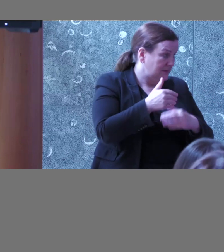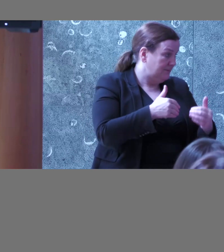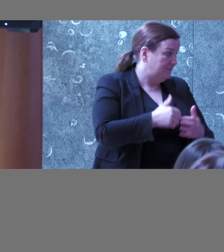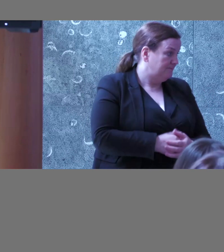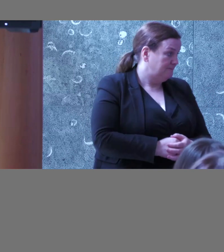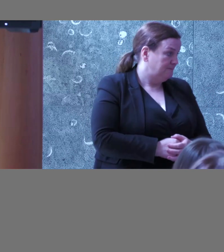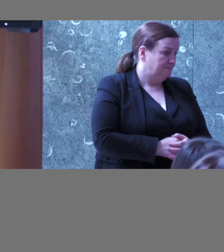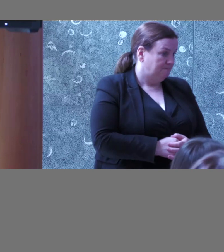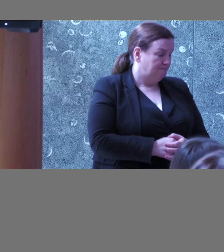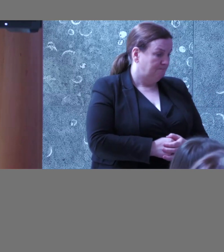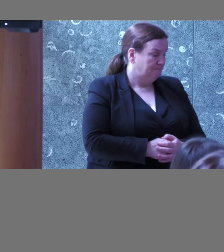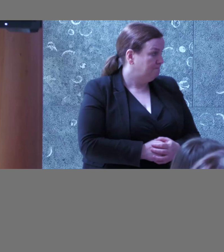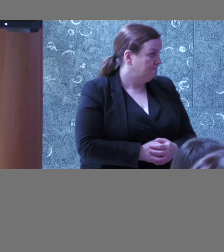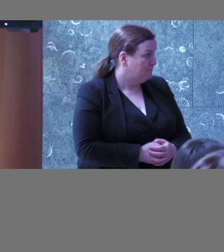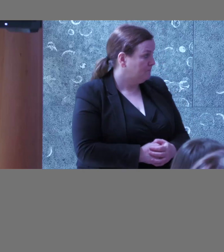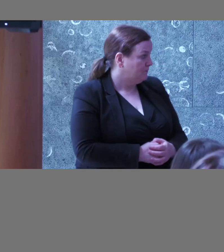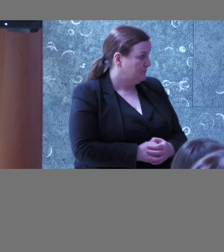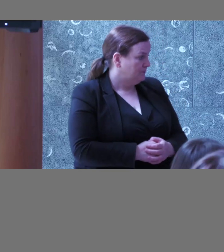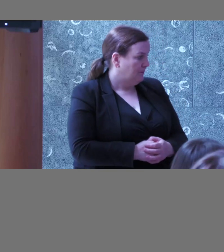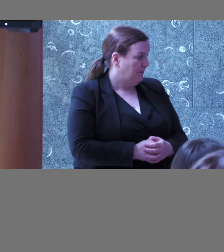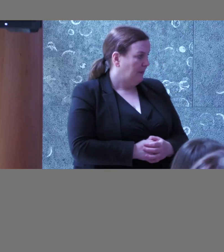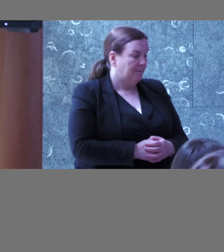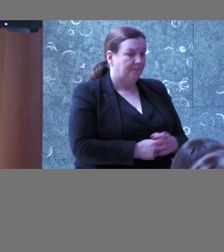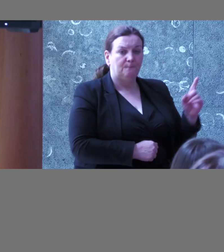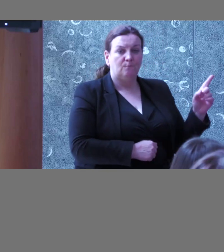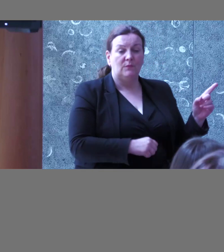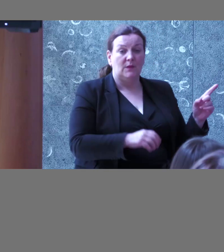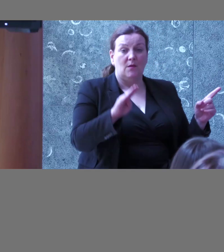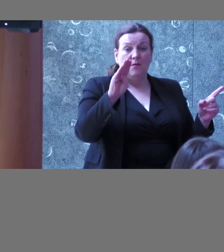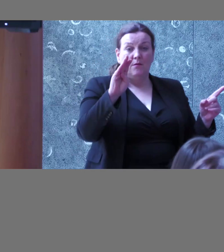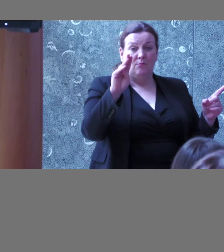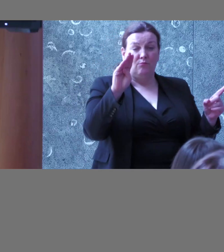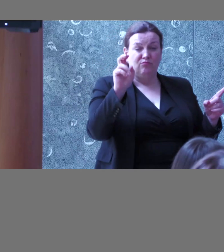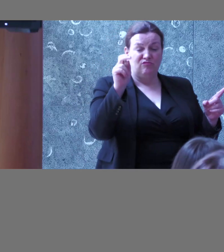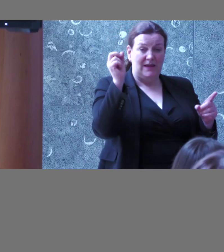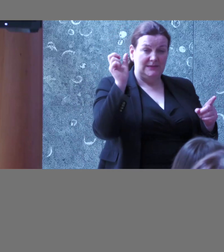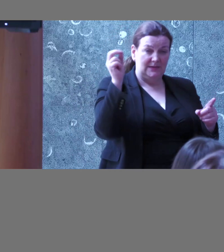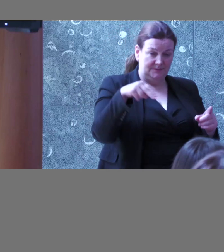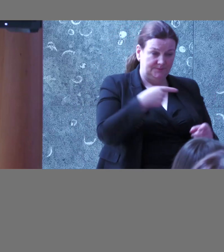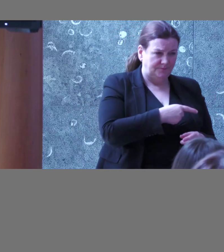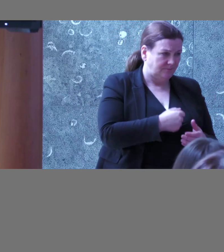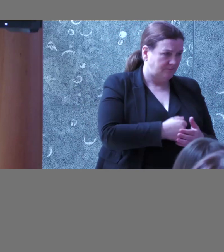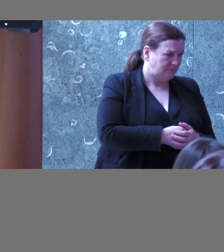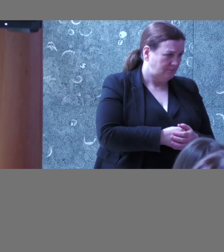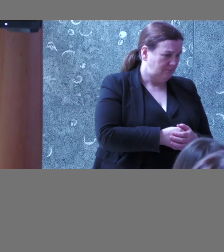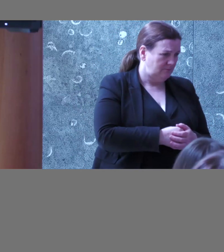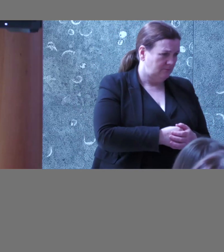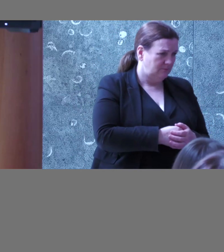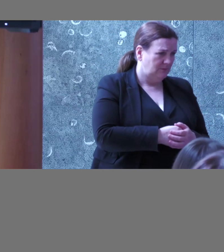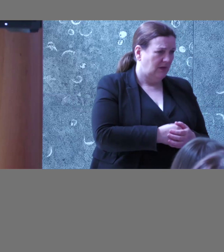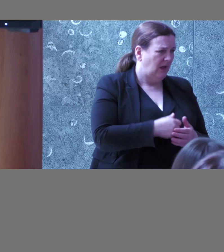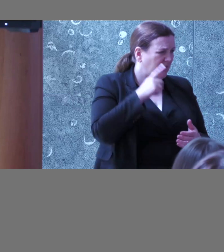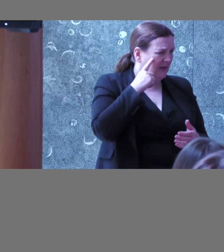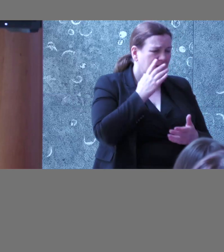Yeah, I can go first on that one. So, yeah, we would use we have qualified someone I think it was Ron from DQ